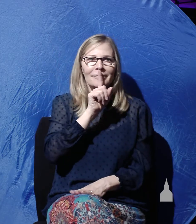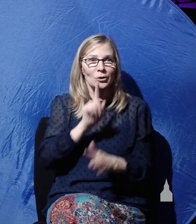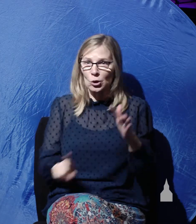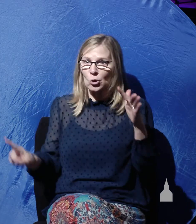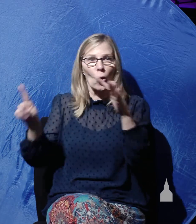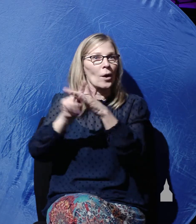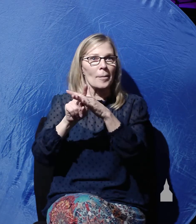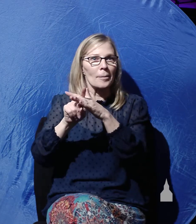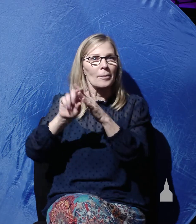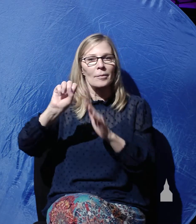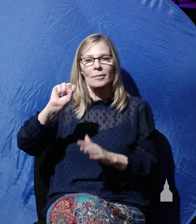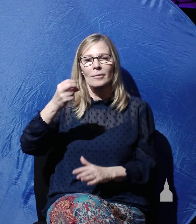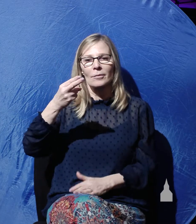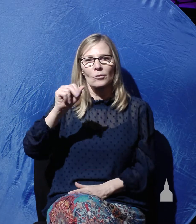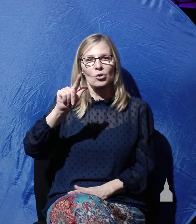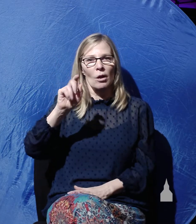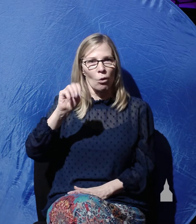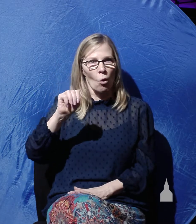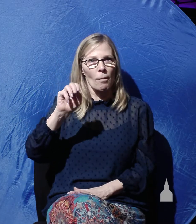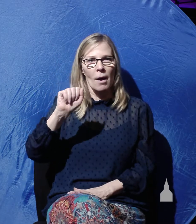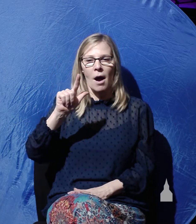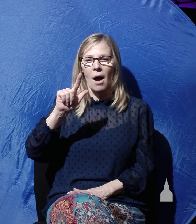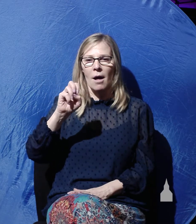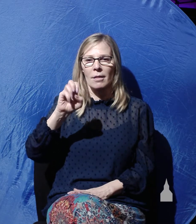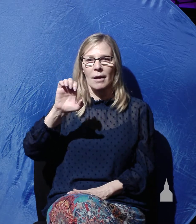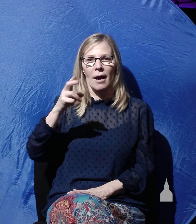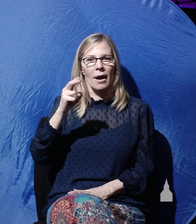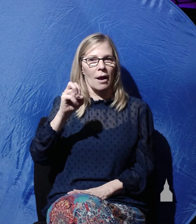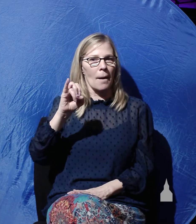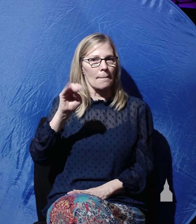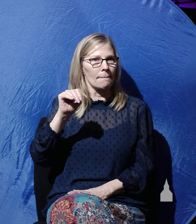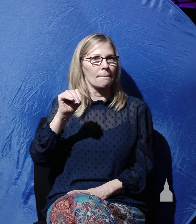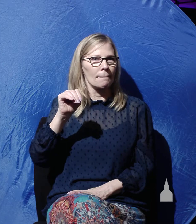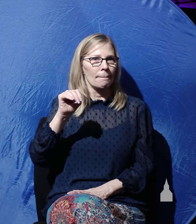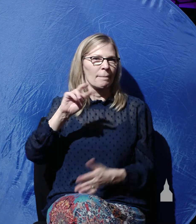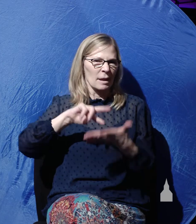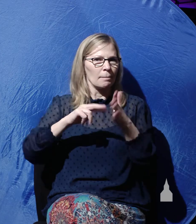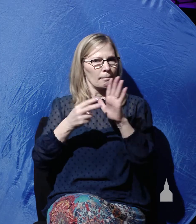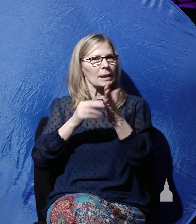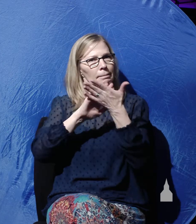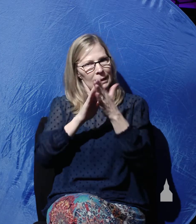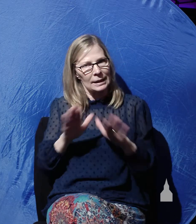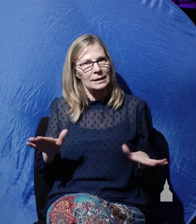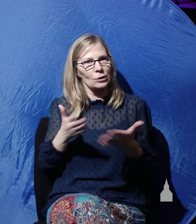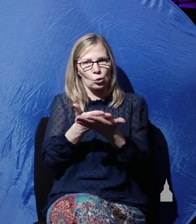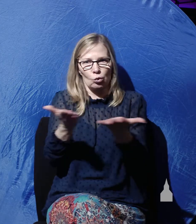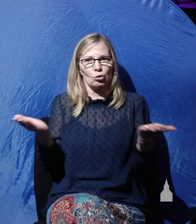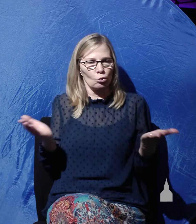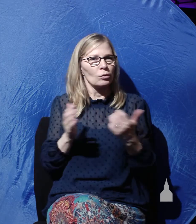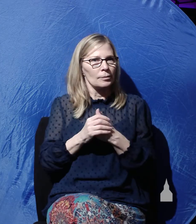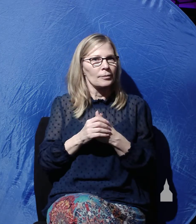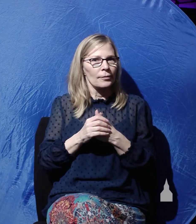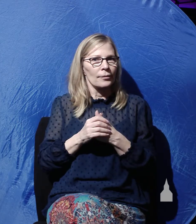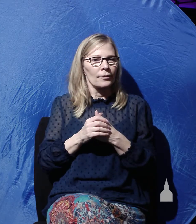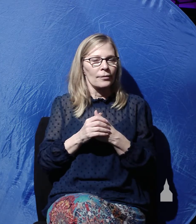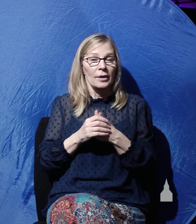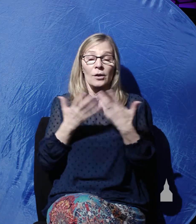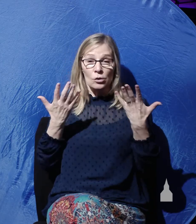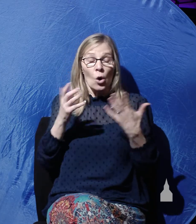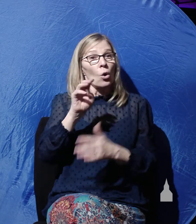shalom aleichem, which means peace be unto you. Now folks, in telling us all of this, Mark has a point.